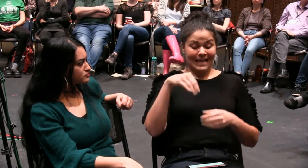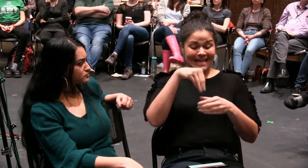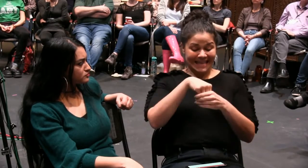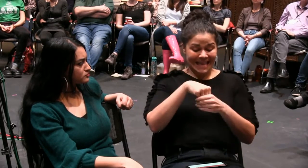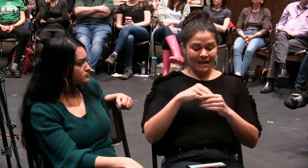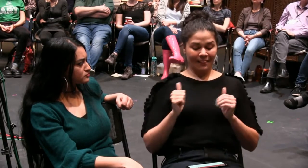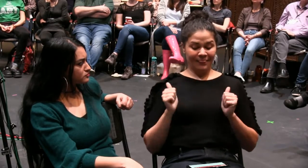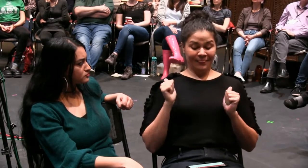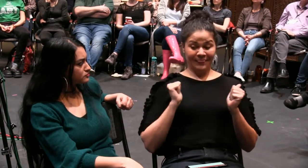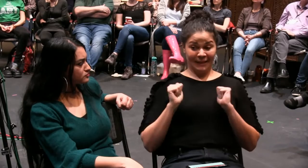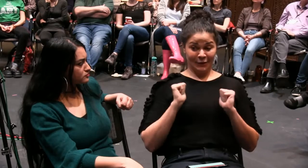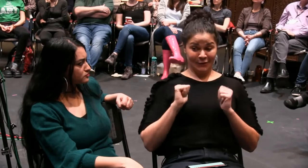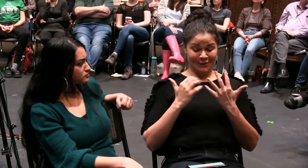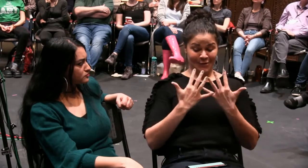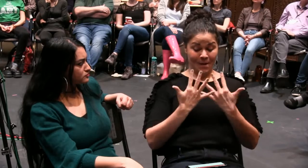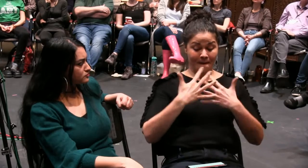in theater.